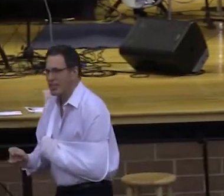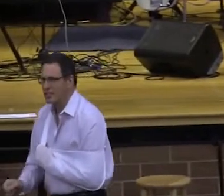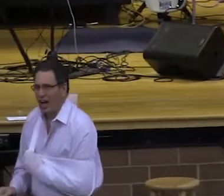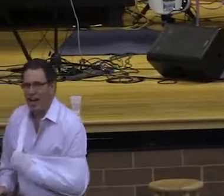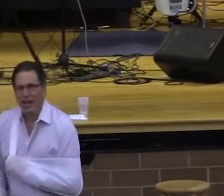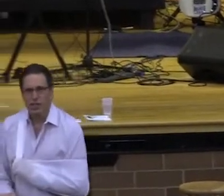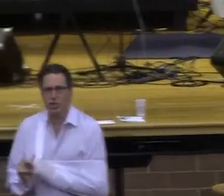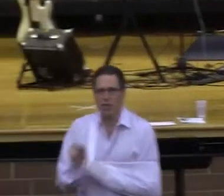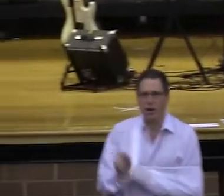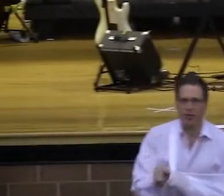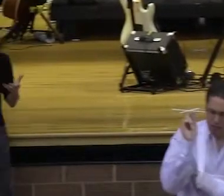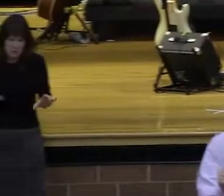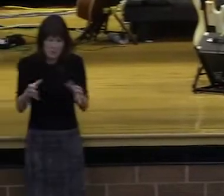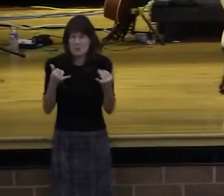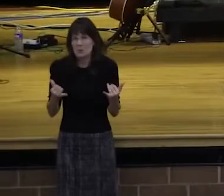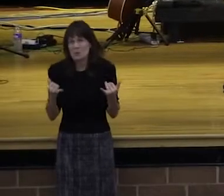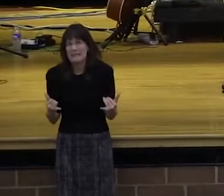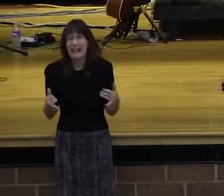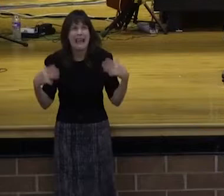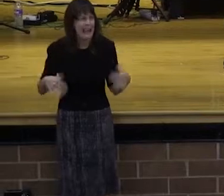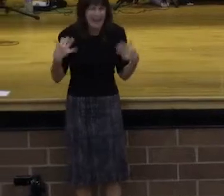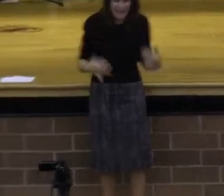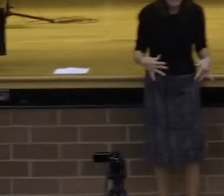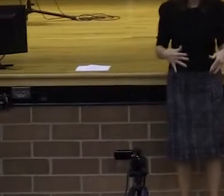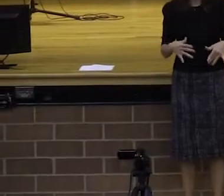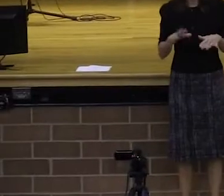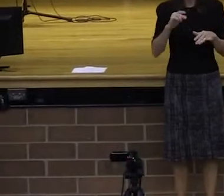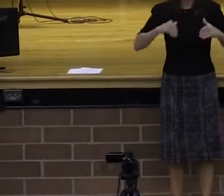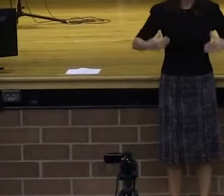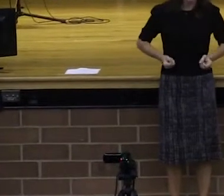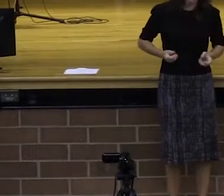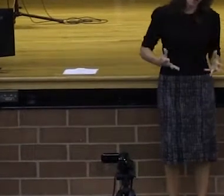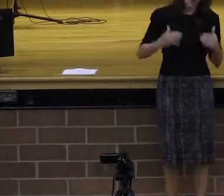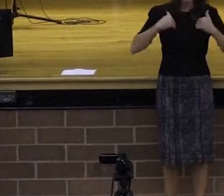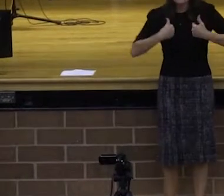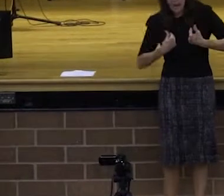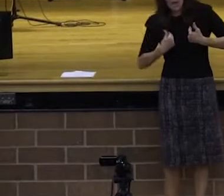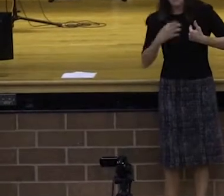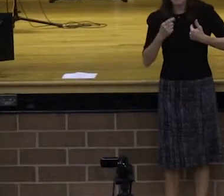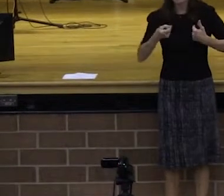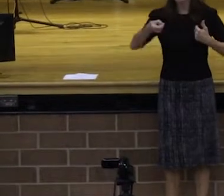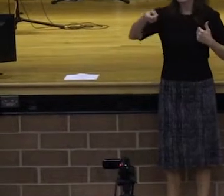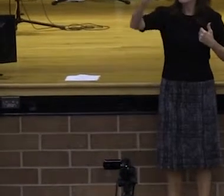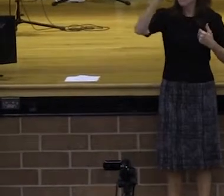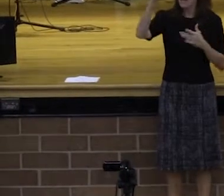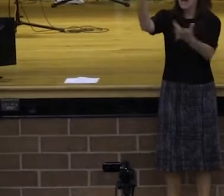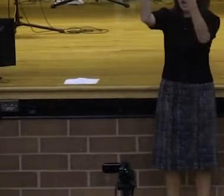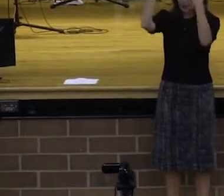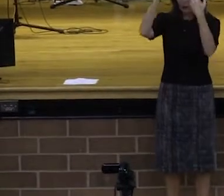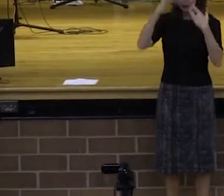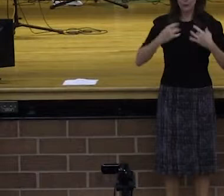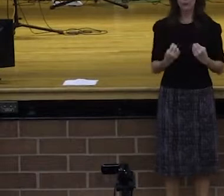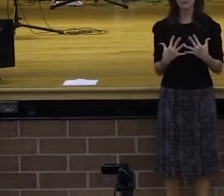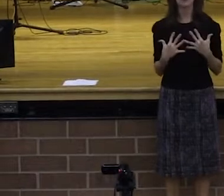ugly inside, do you know that right then and there, you need to acknowledge that your God is rich in mercy? And you need